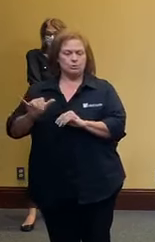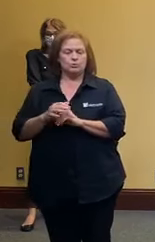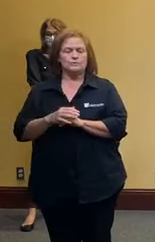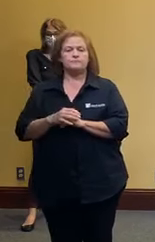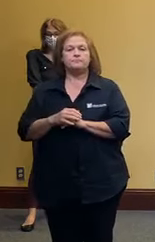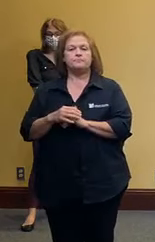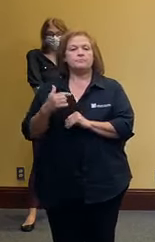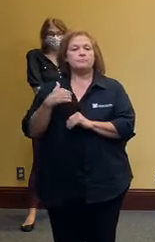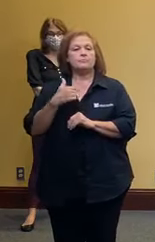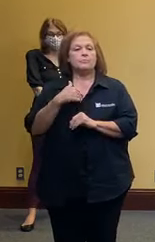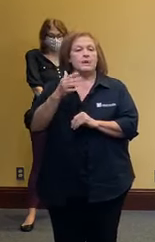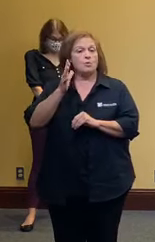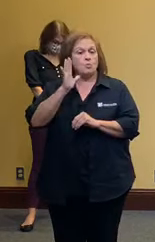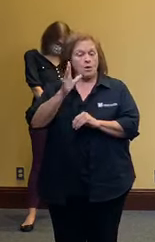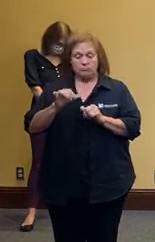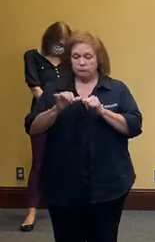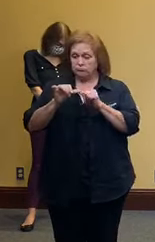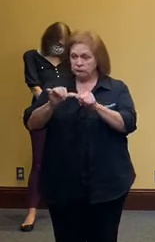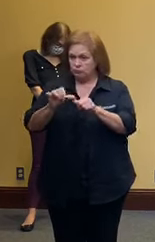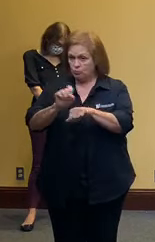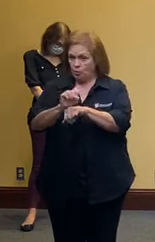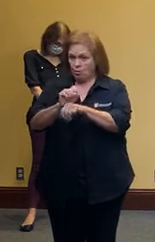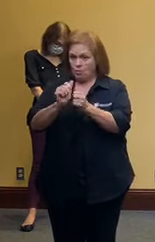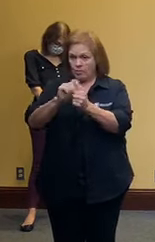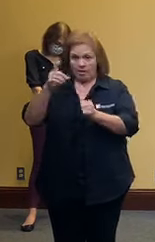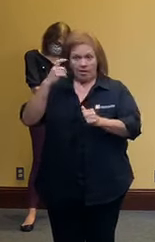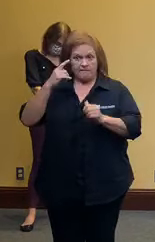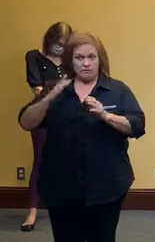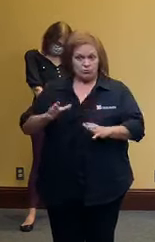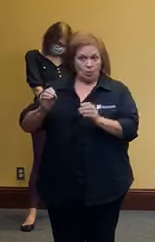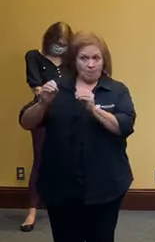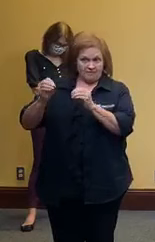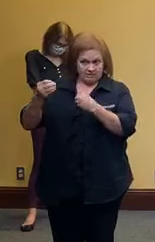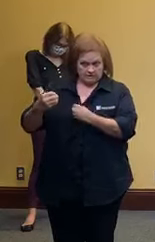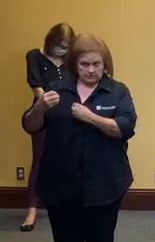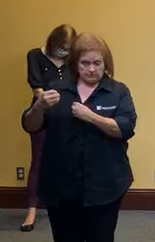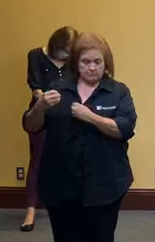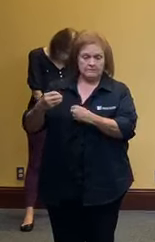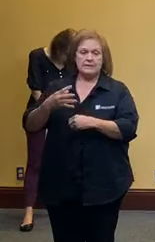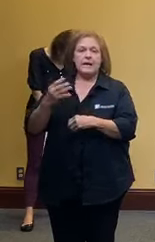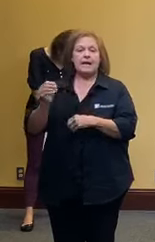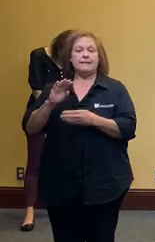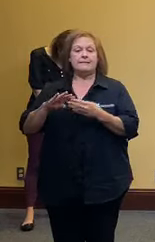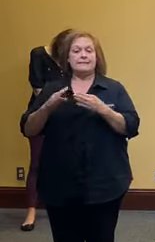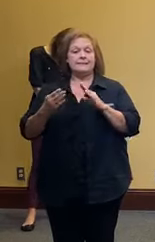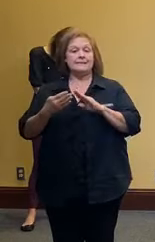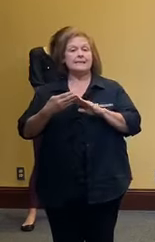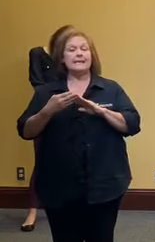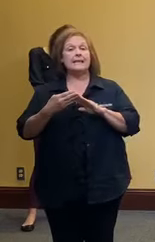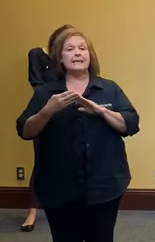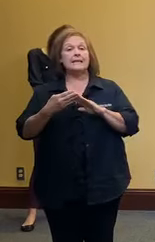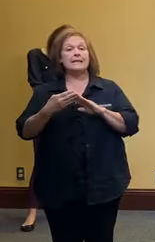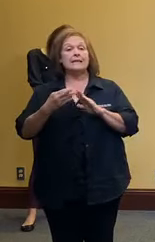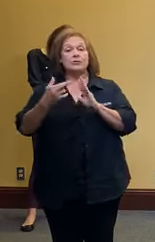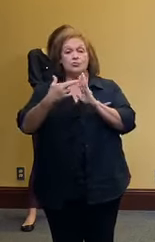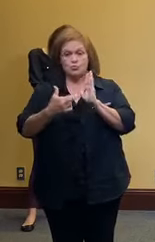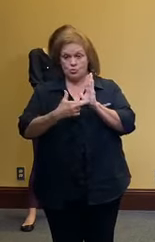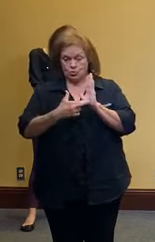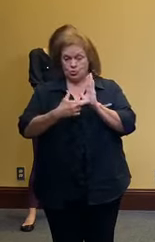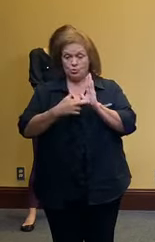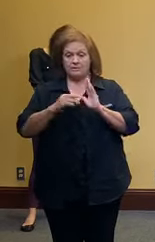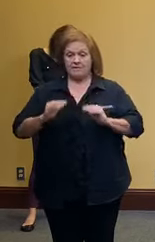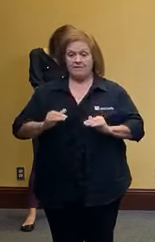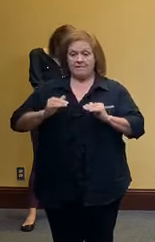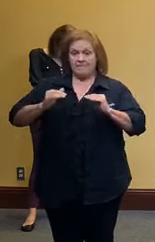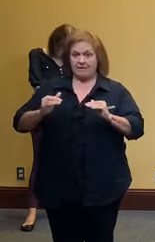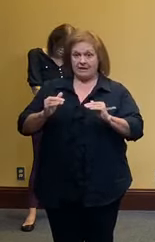we will continue to work with the governor's office on this no doubt about it the city guidelines for phase one uh in